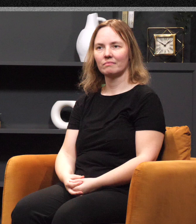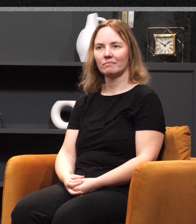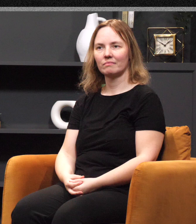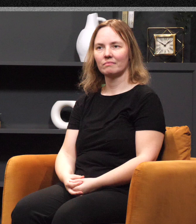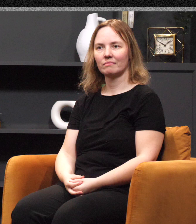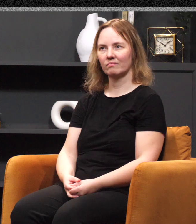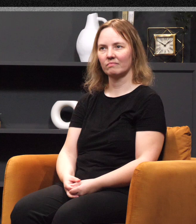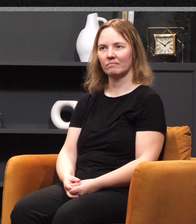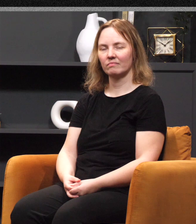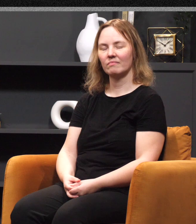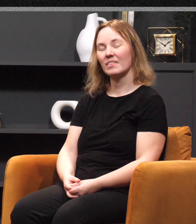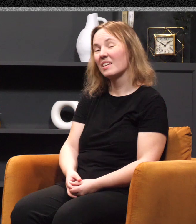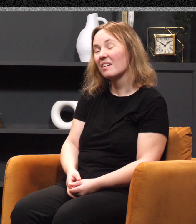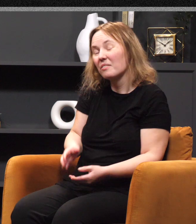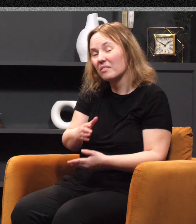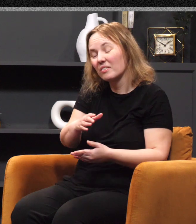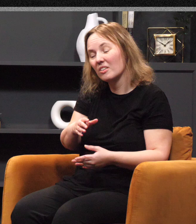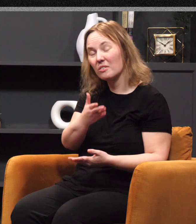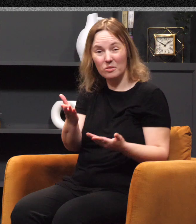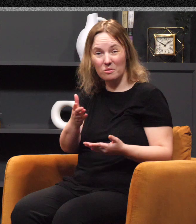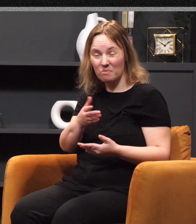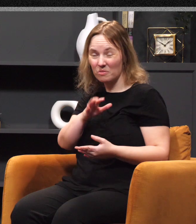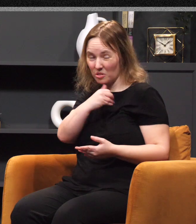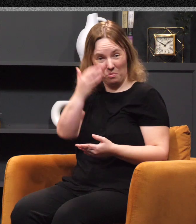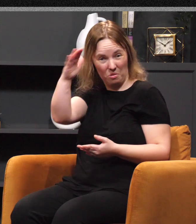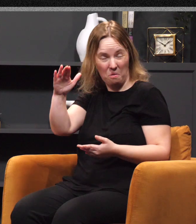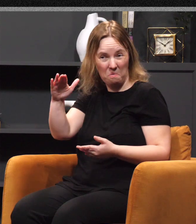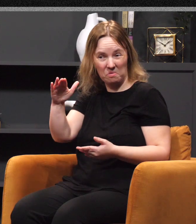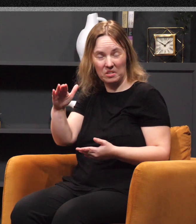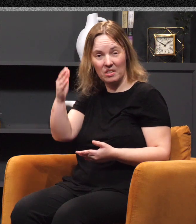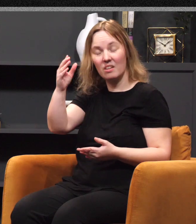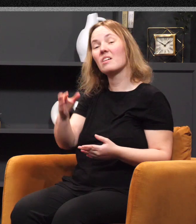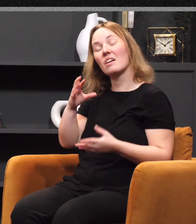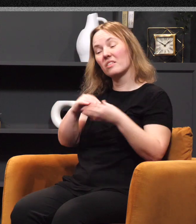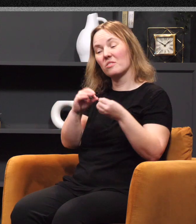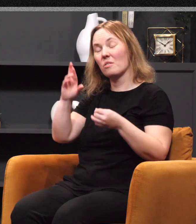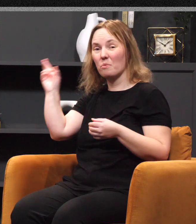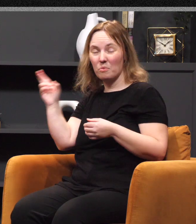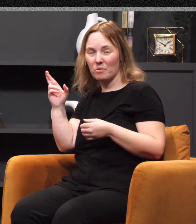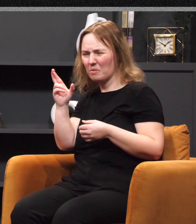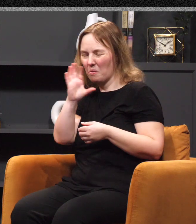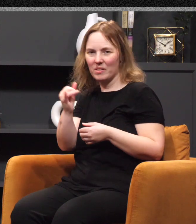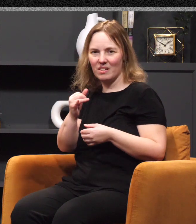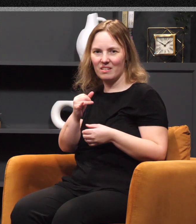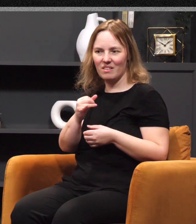harvest. Now for those who may not be familiar with the story, Ruth was not an Israeli. She was a